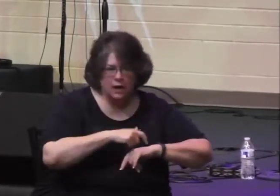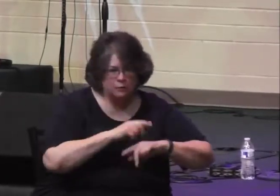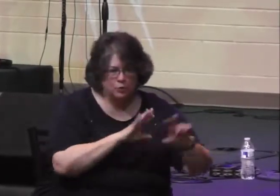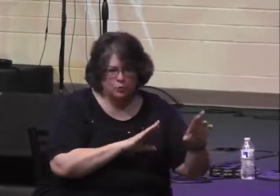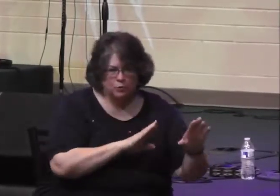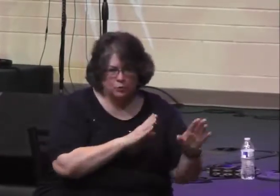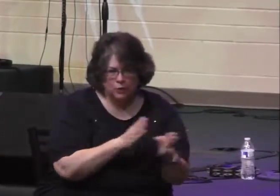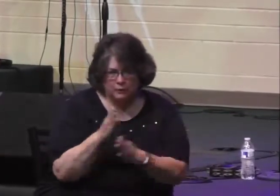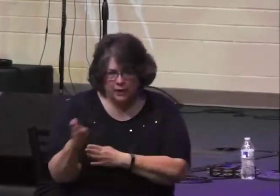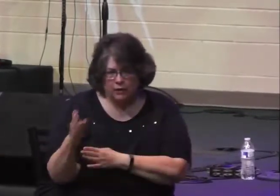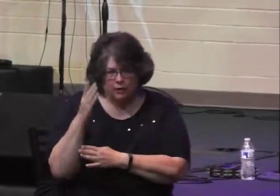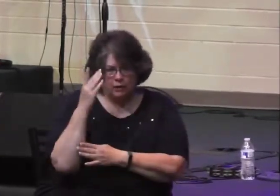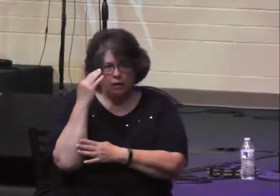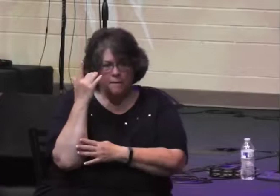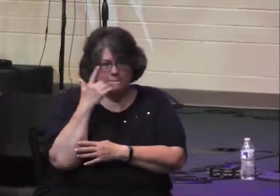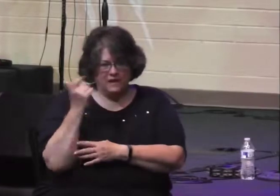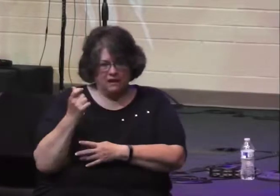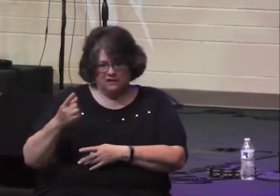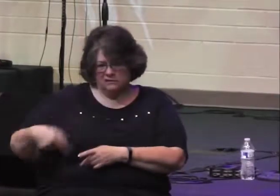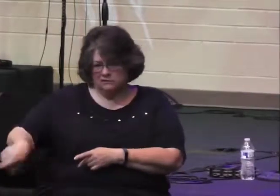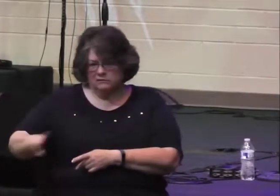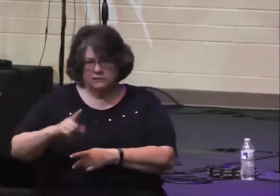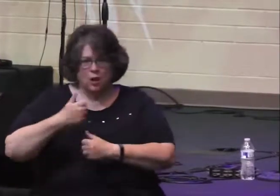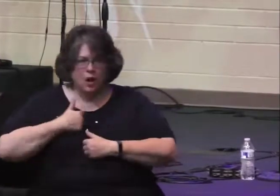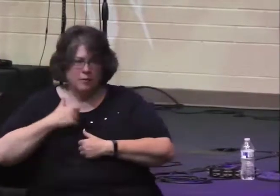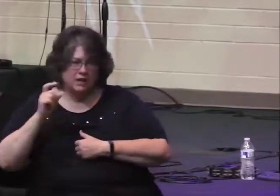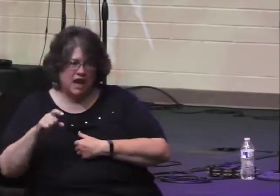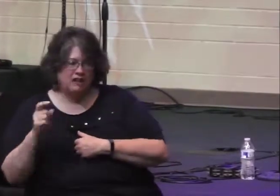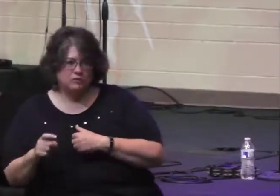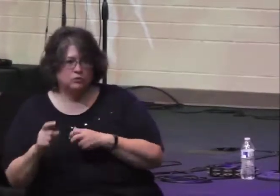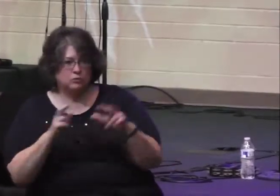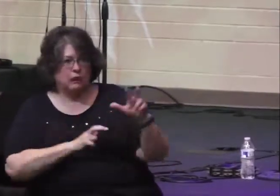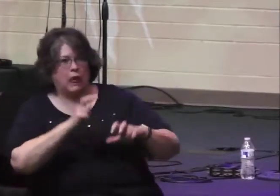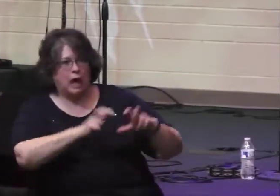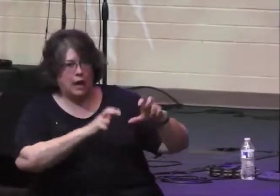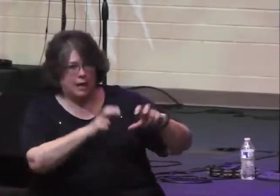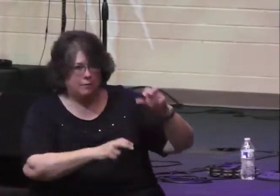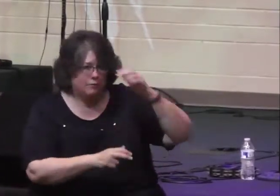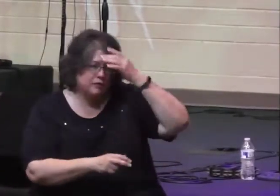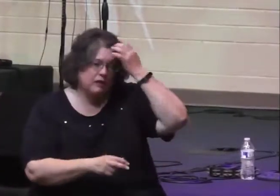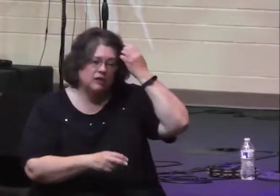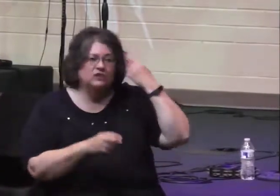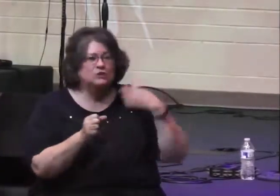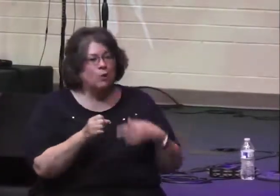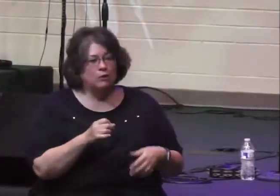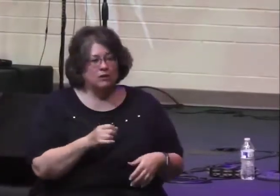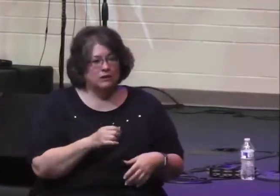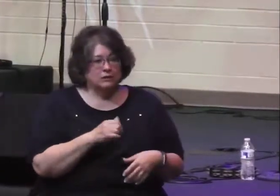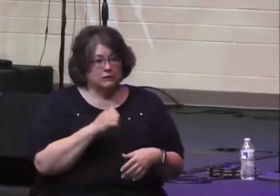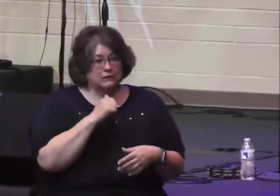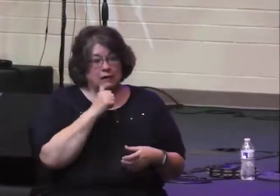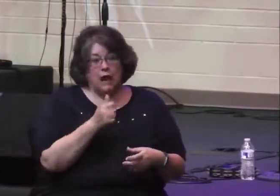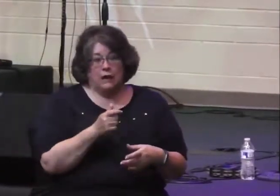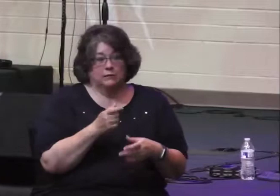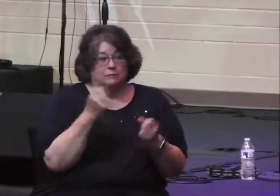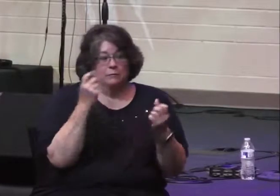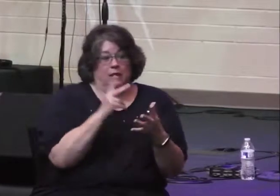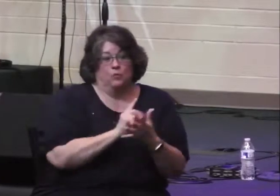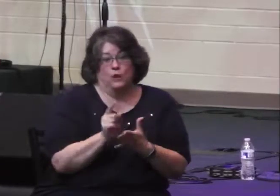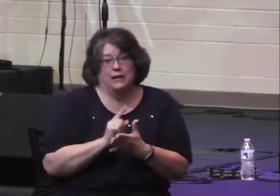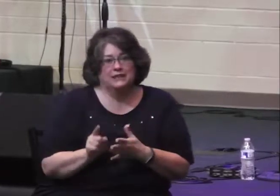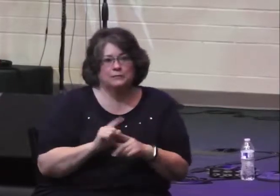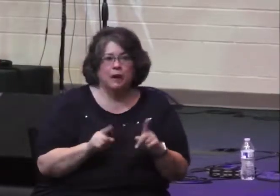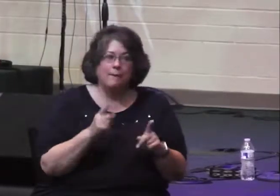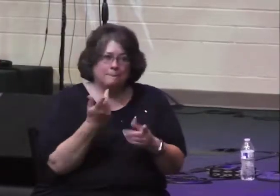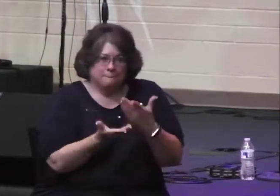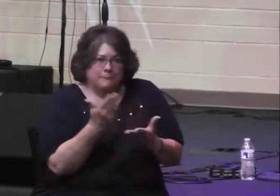some time after they hear of this. But I would imagine it would be measured in days, you know, probably